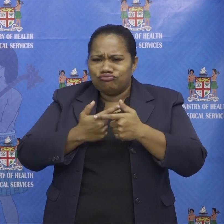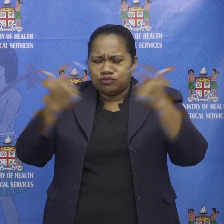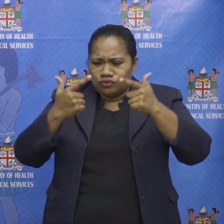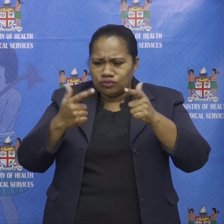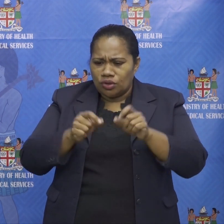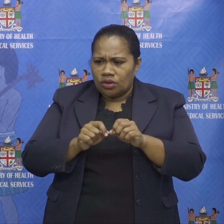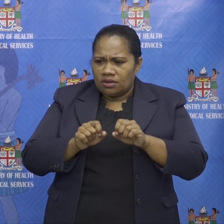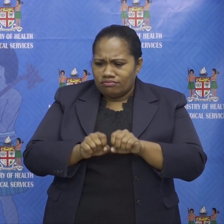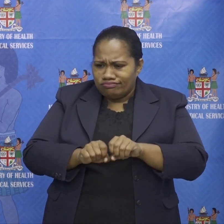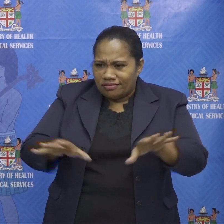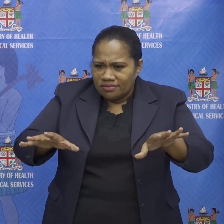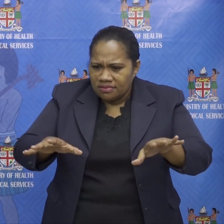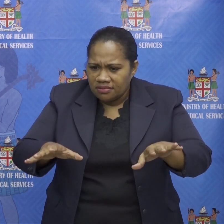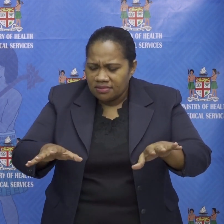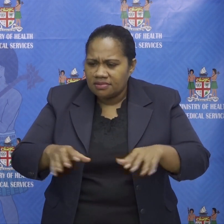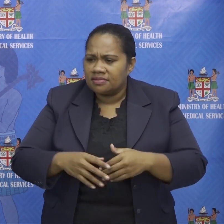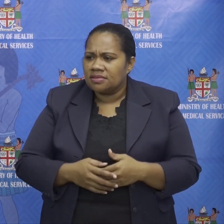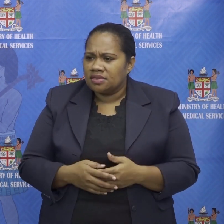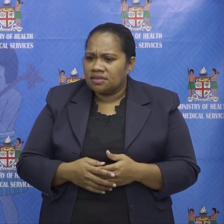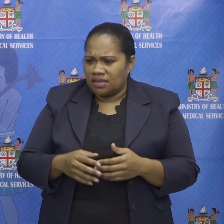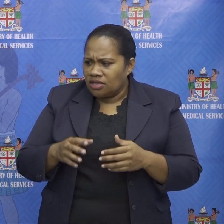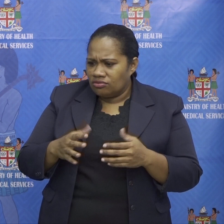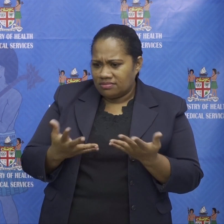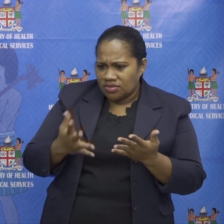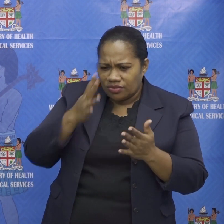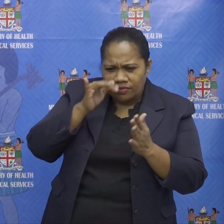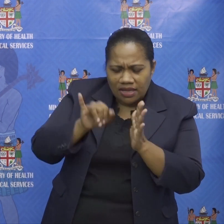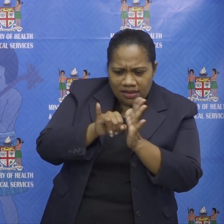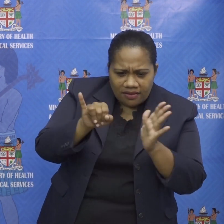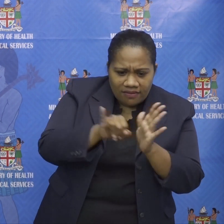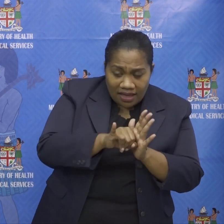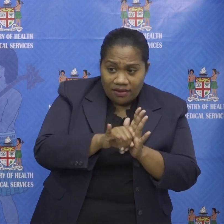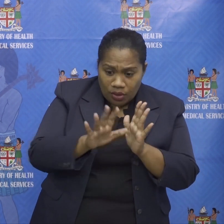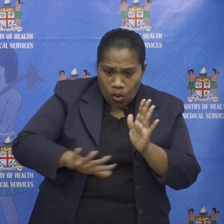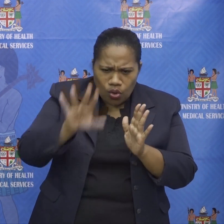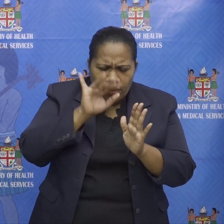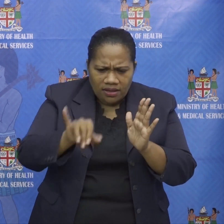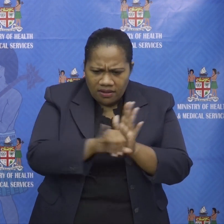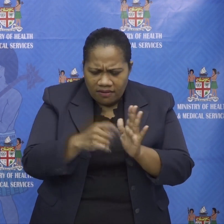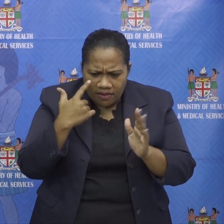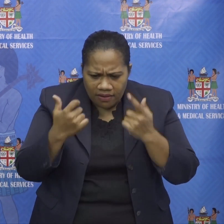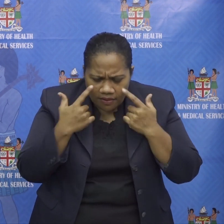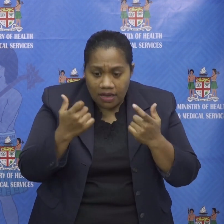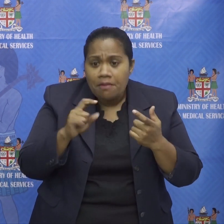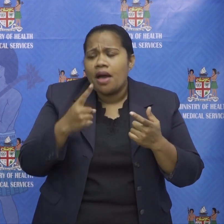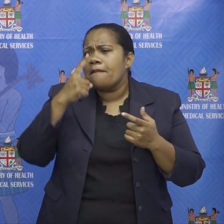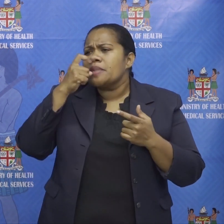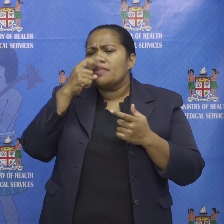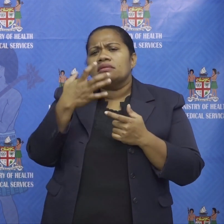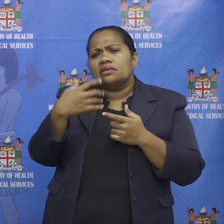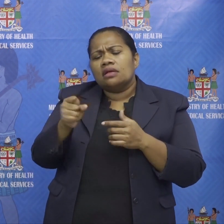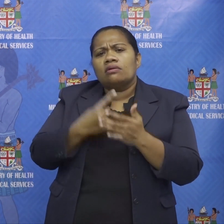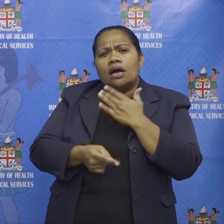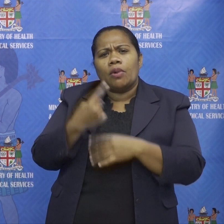the images yet to identify uh all identify and uh people are still breaching covered uh